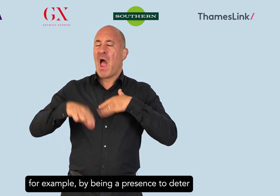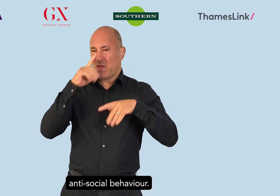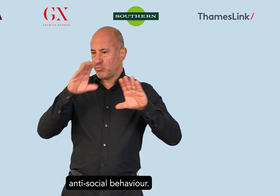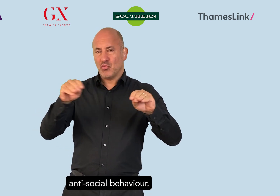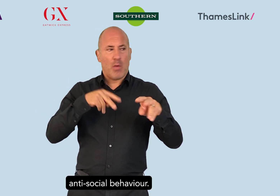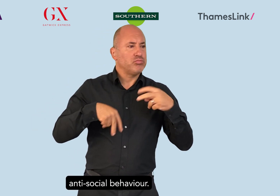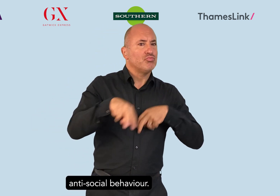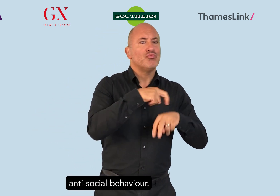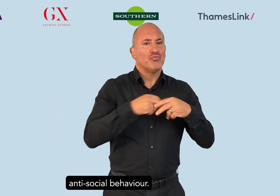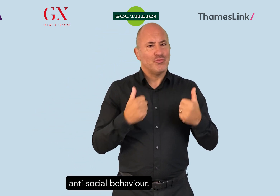anti-social behaviour.